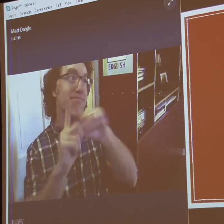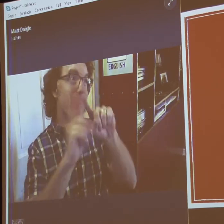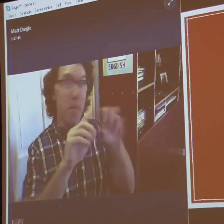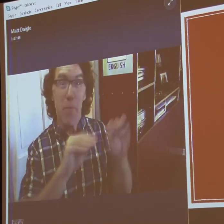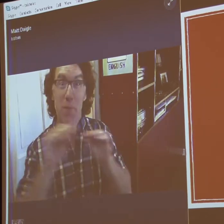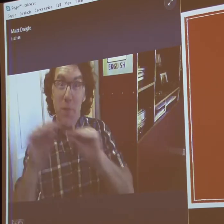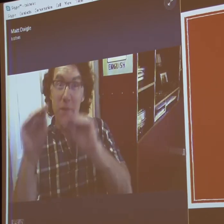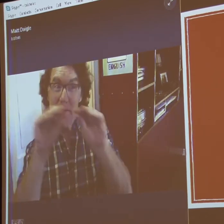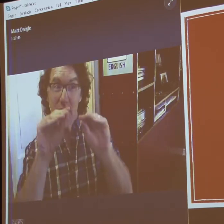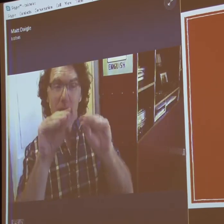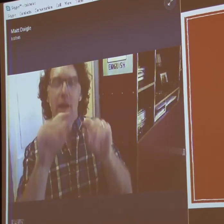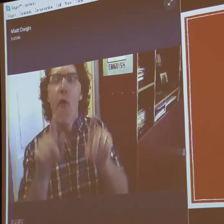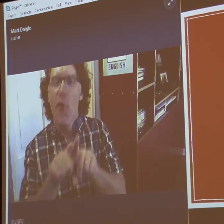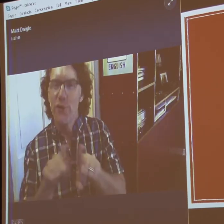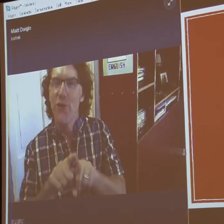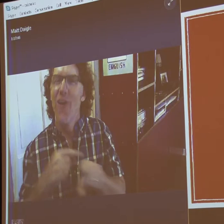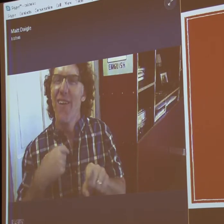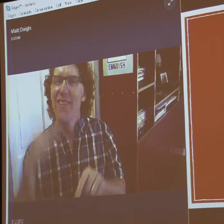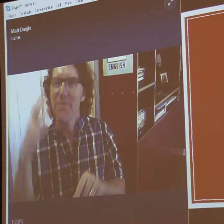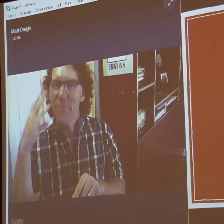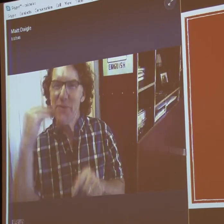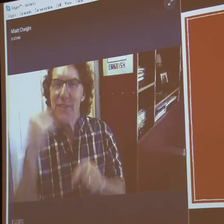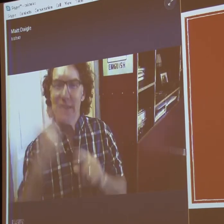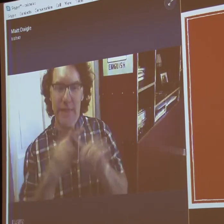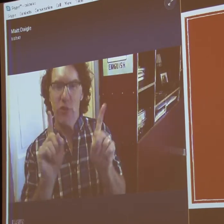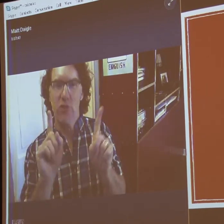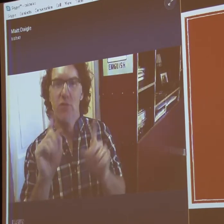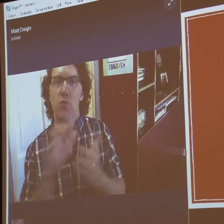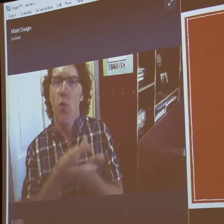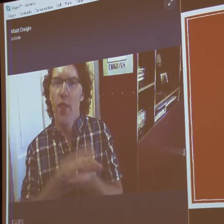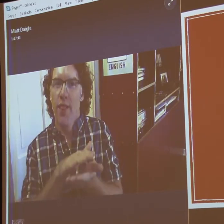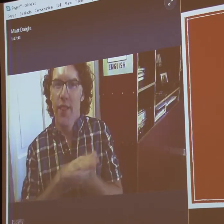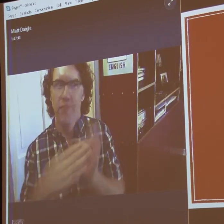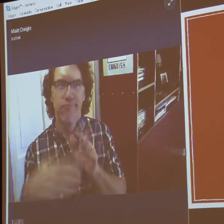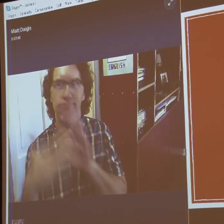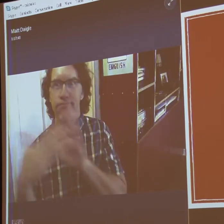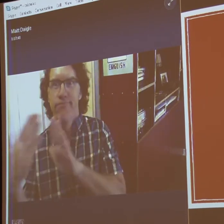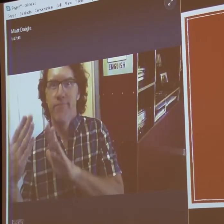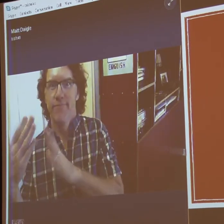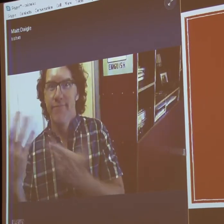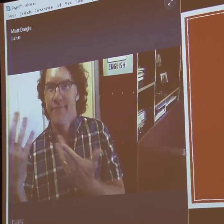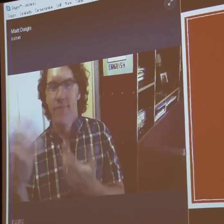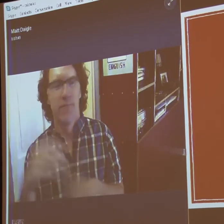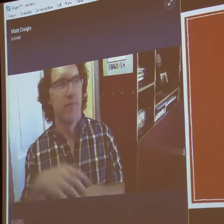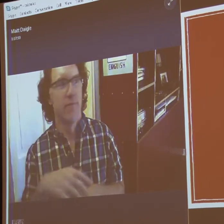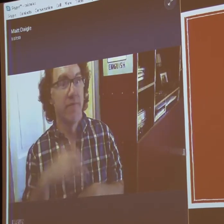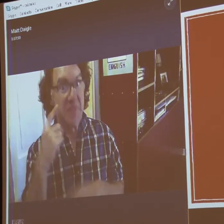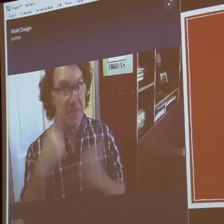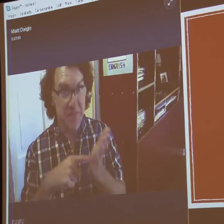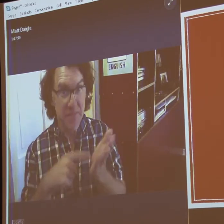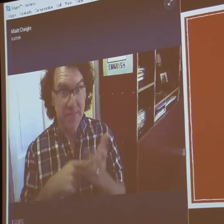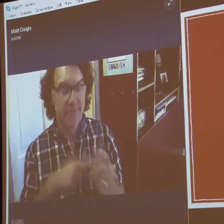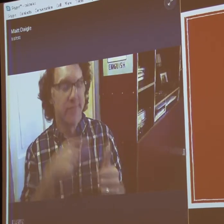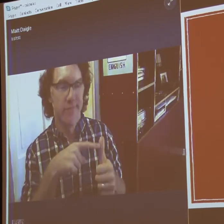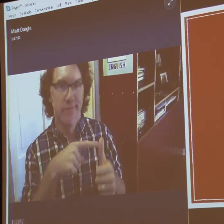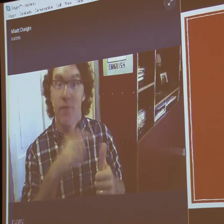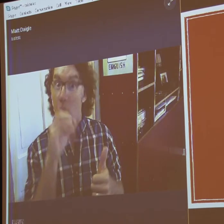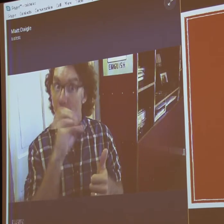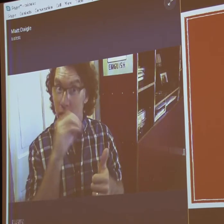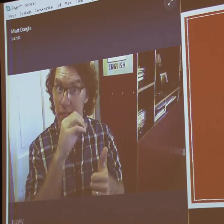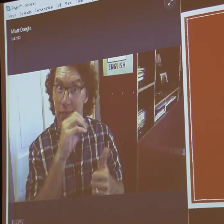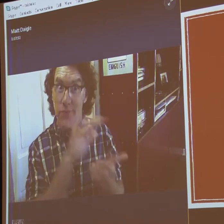moving from city to city exposed me to different schools and different educational